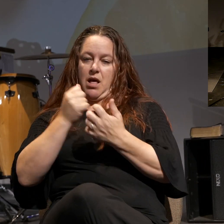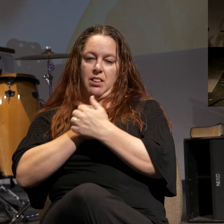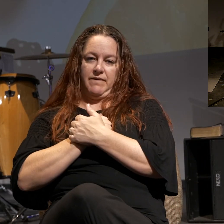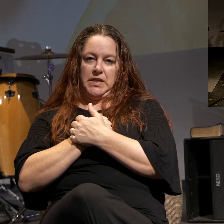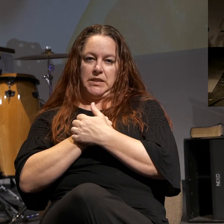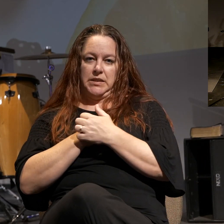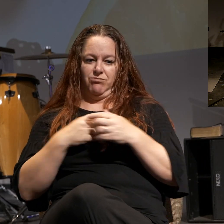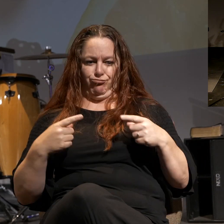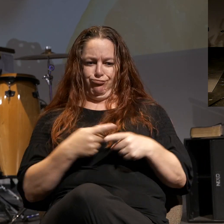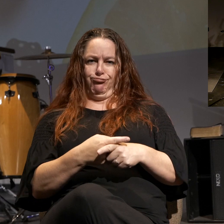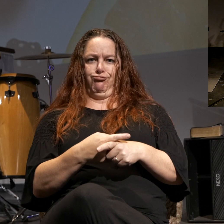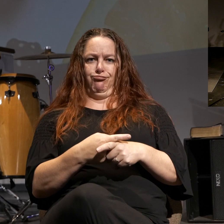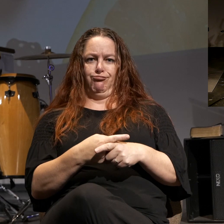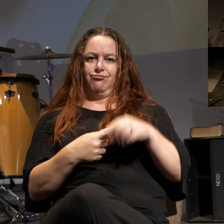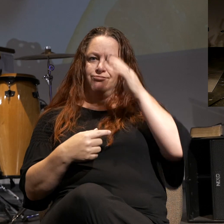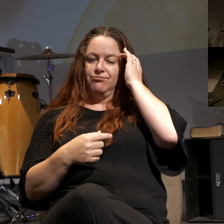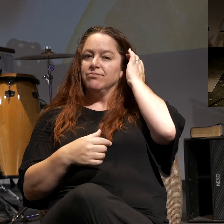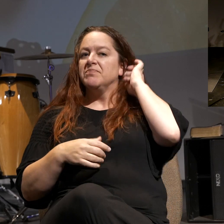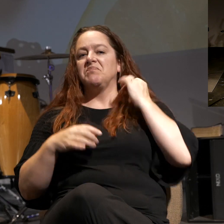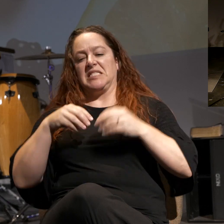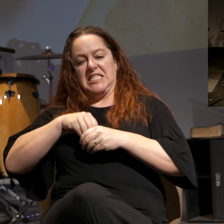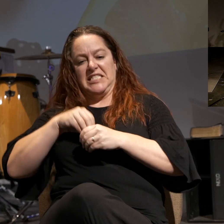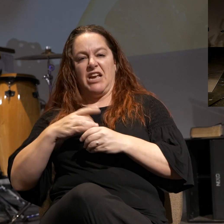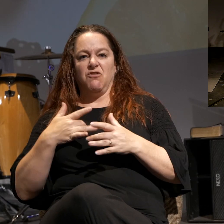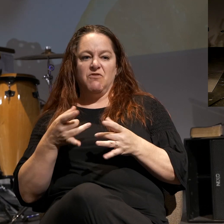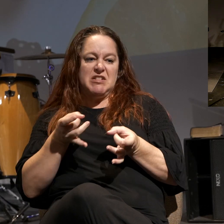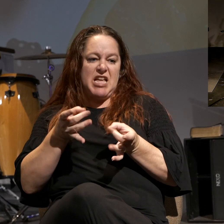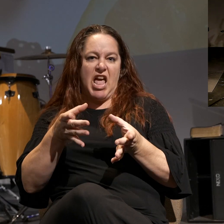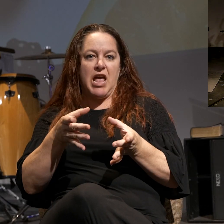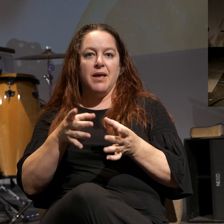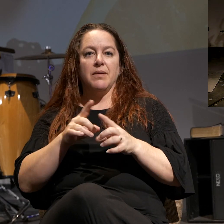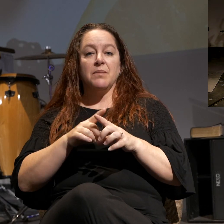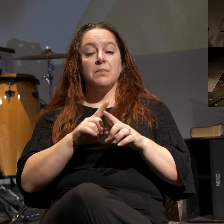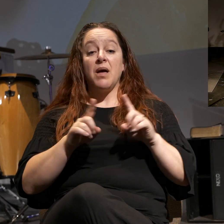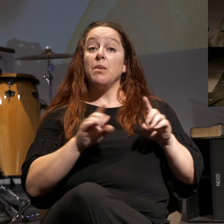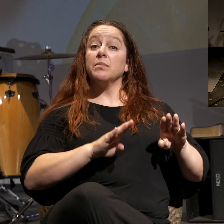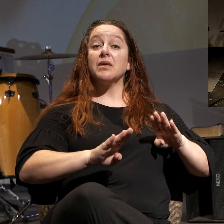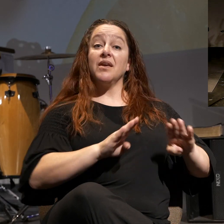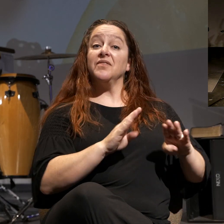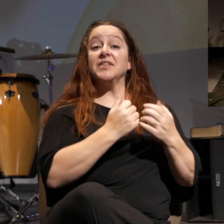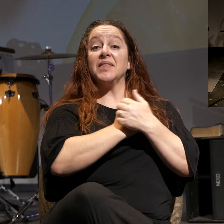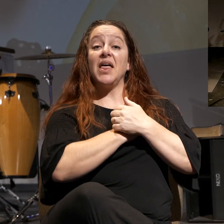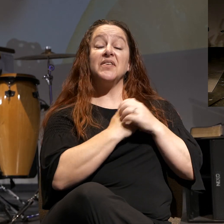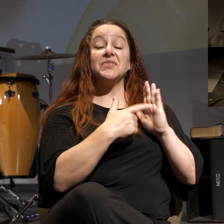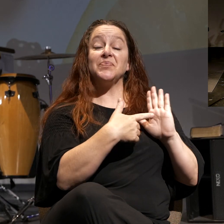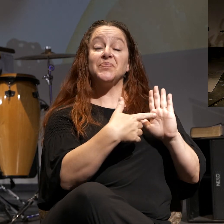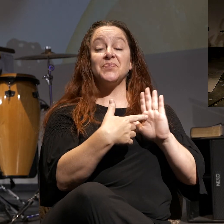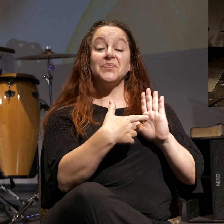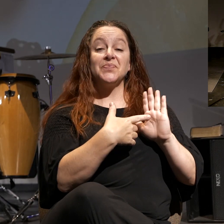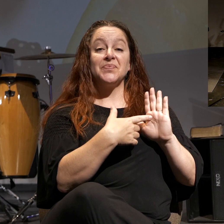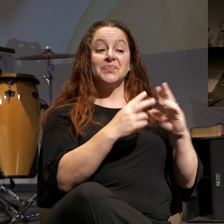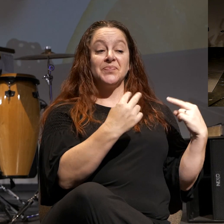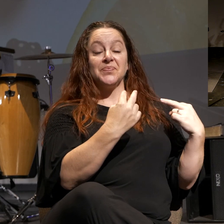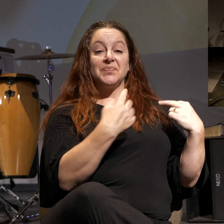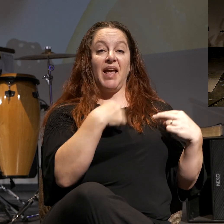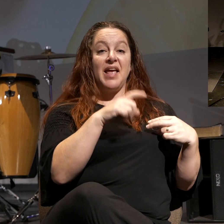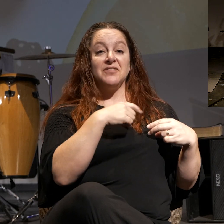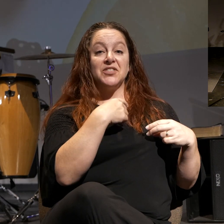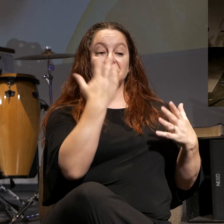You've got hate inside, and yet you're behaving lovingly because you know you have to.